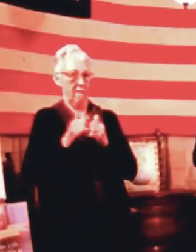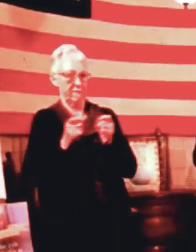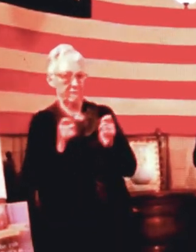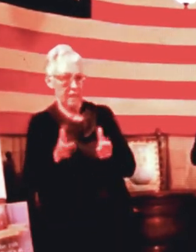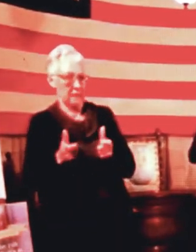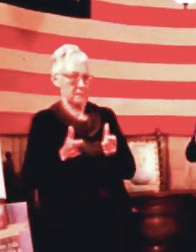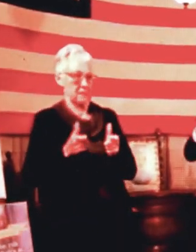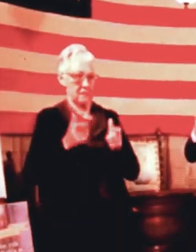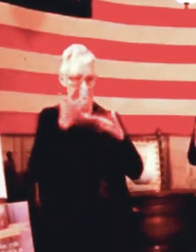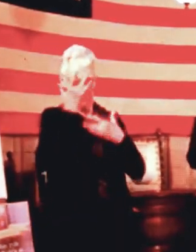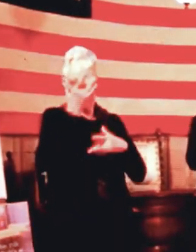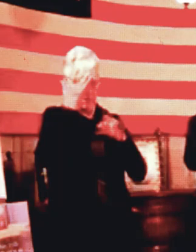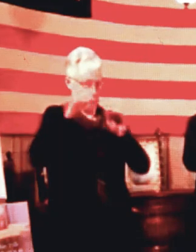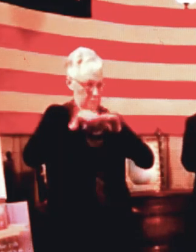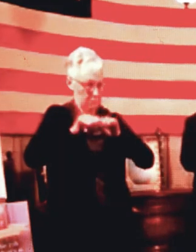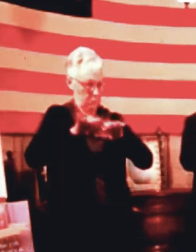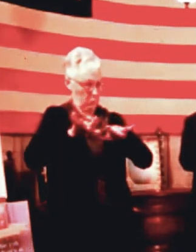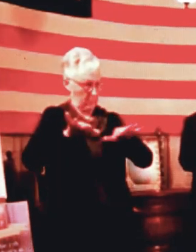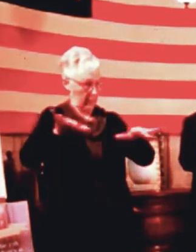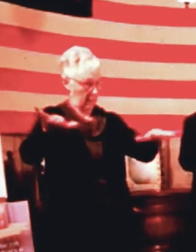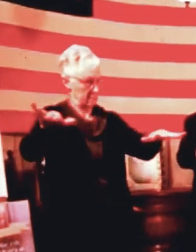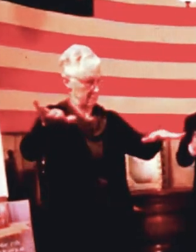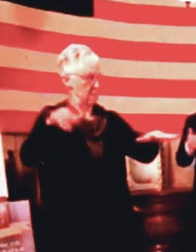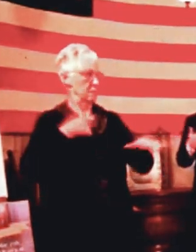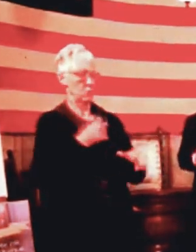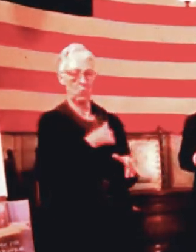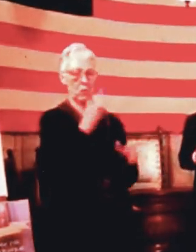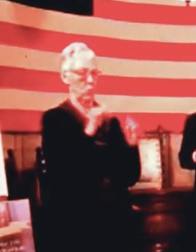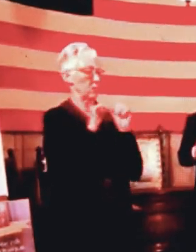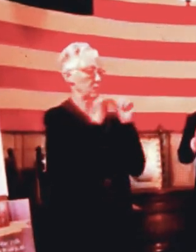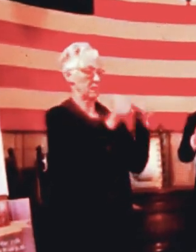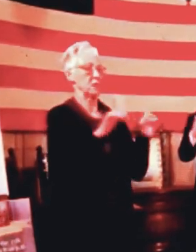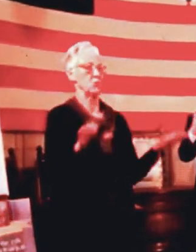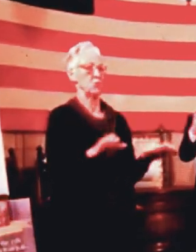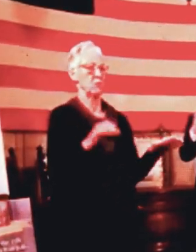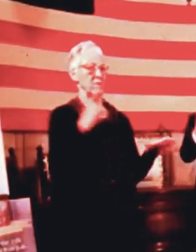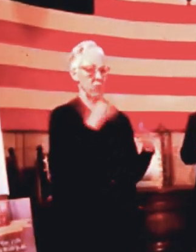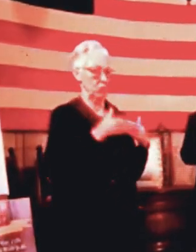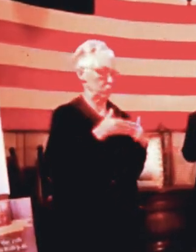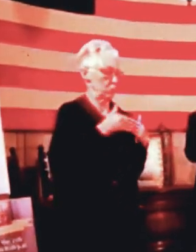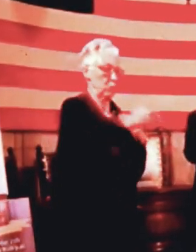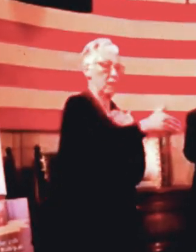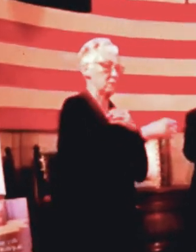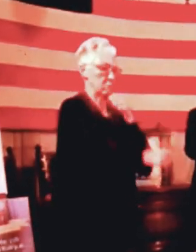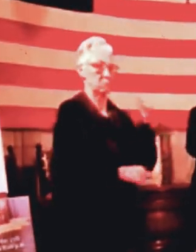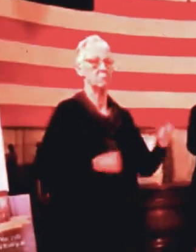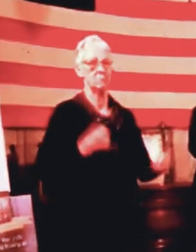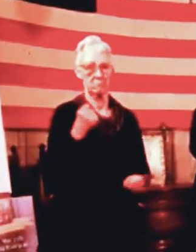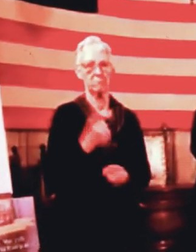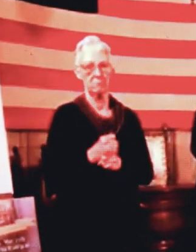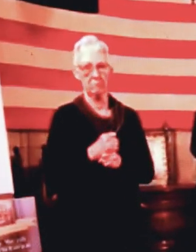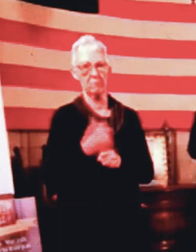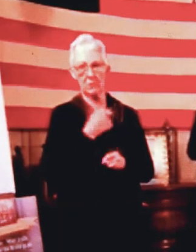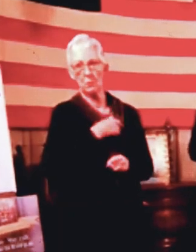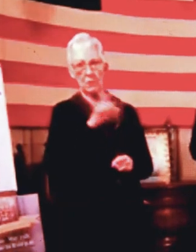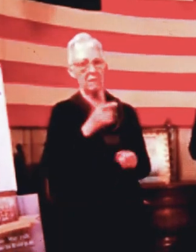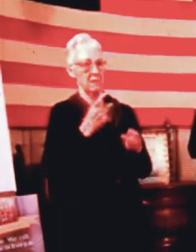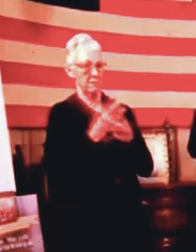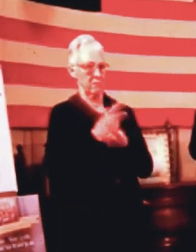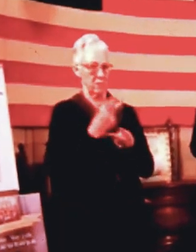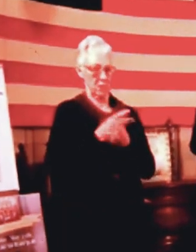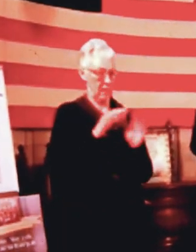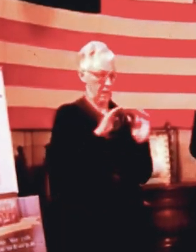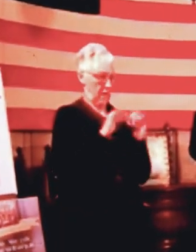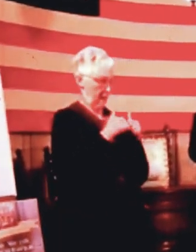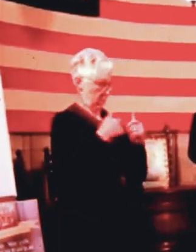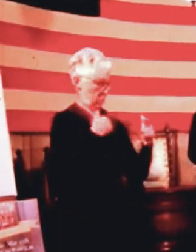these social distancing measures. We're going to continue doing this throughout the course of the rest of the year. So we've got to figure out what is the right speed to be able to